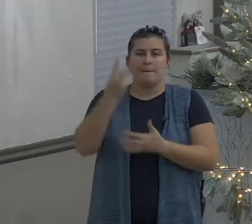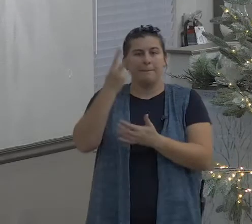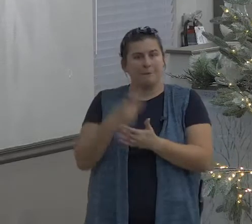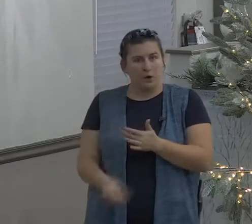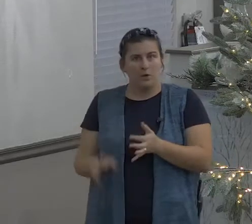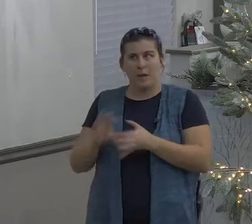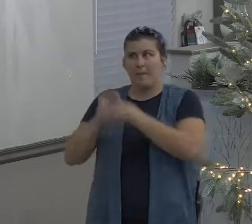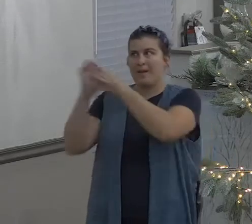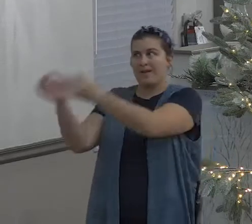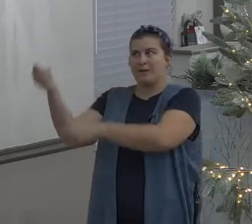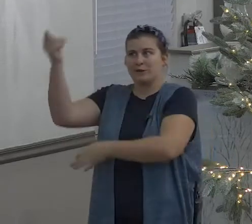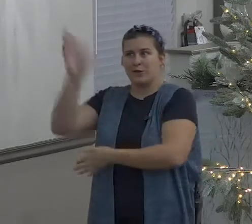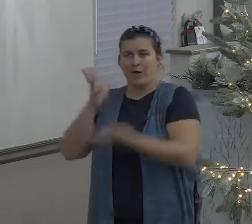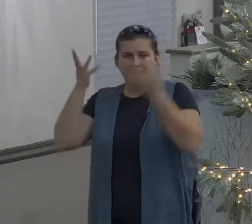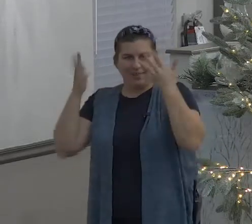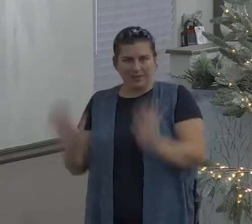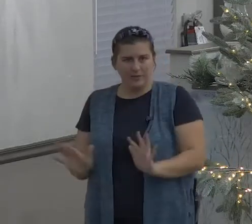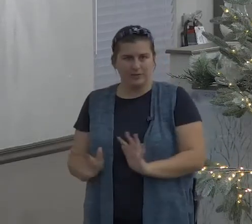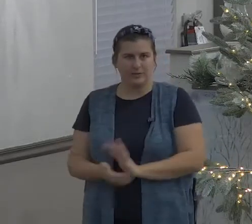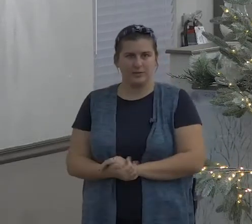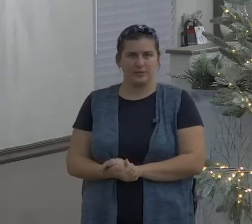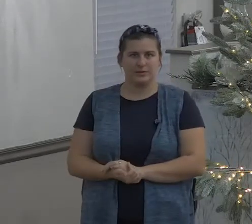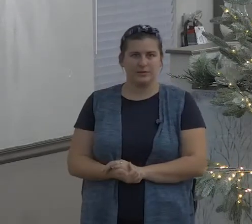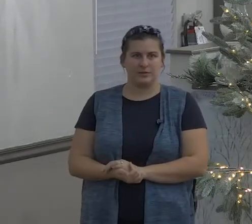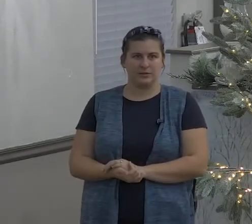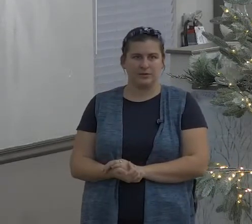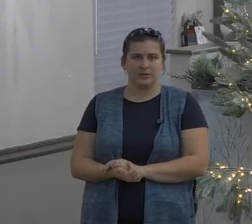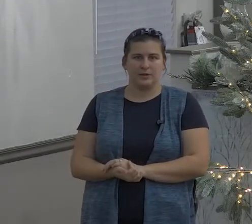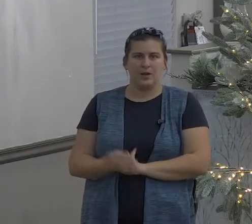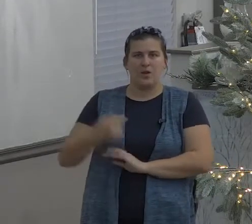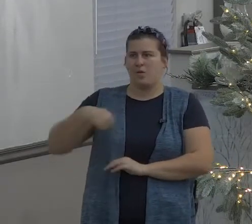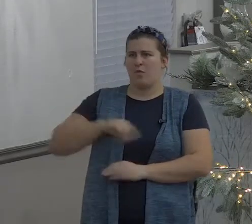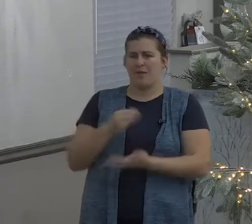glorify God in your body and in your spirit